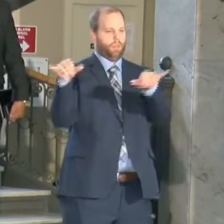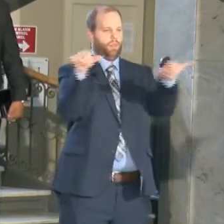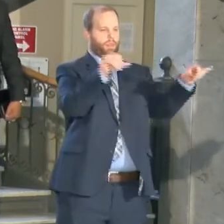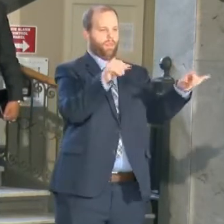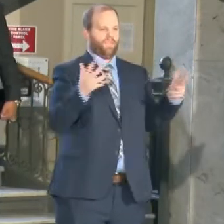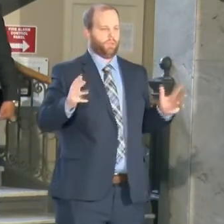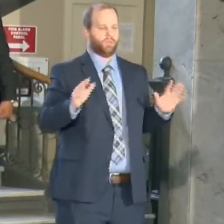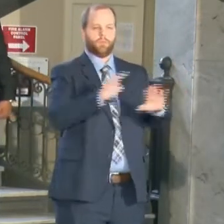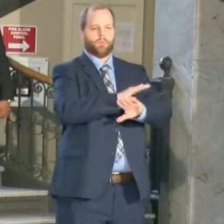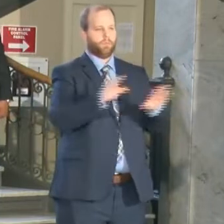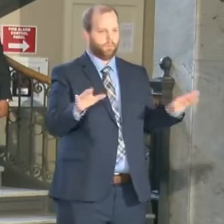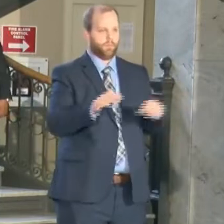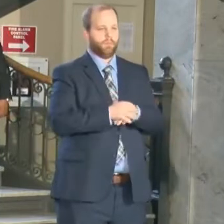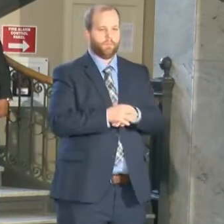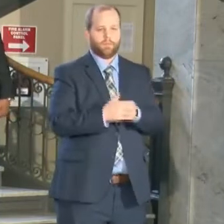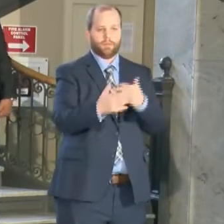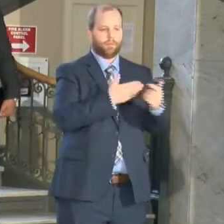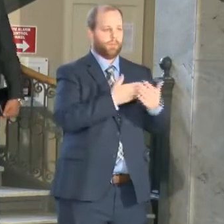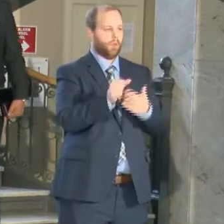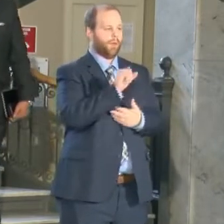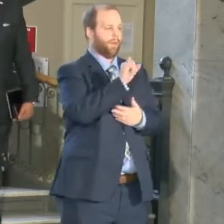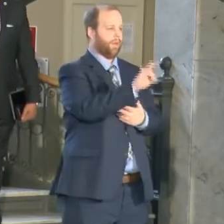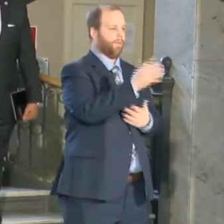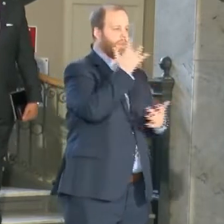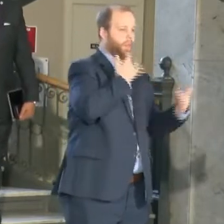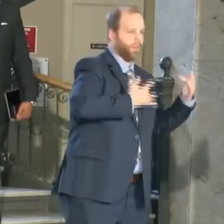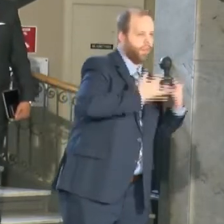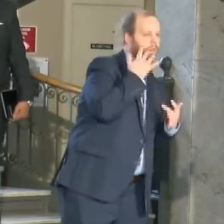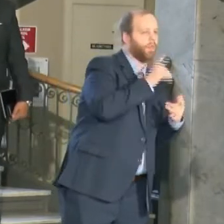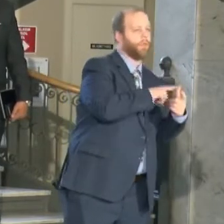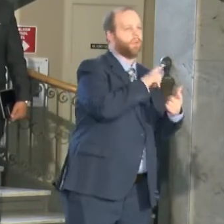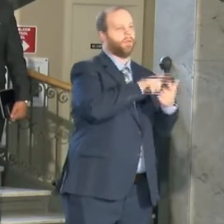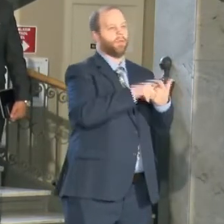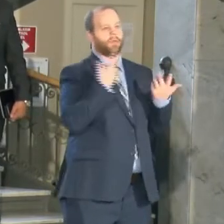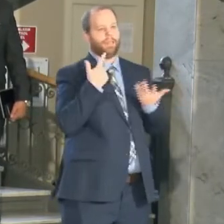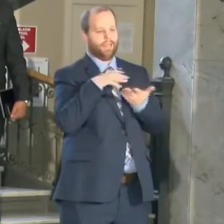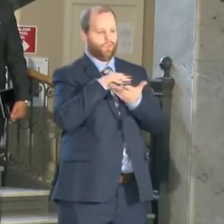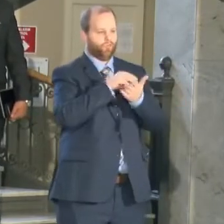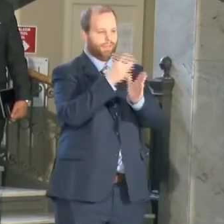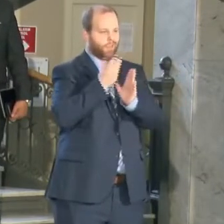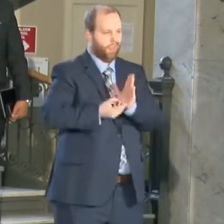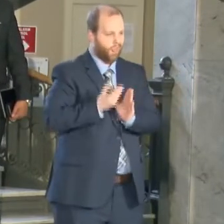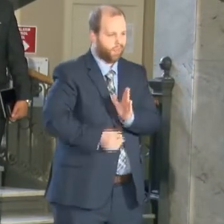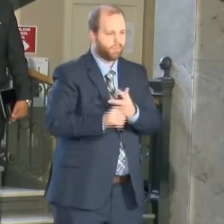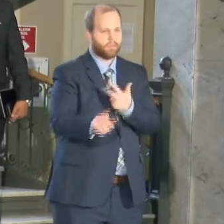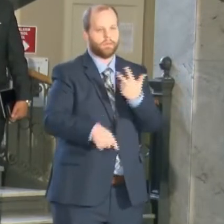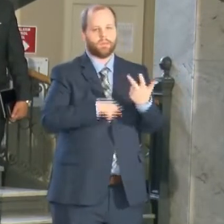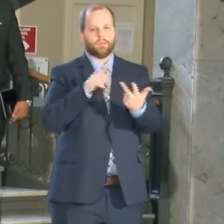things, whether that's socioeconomic, whether that's education, lack of education, conflict resolution,